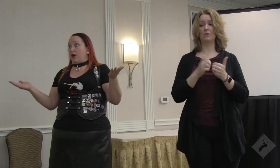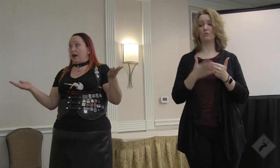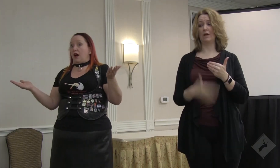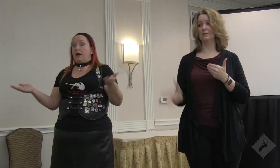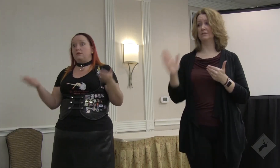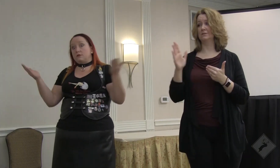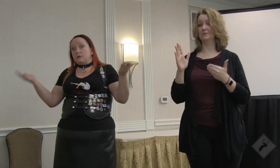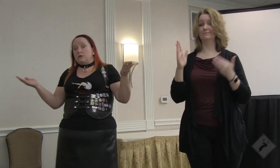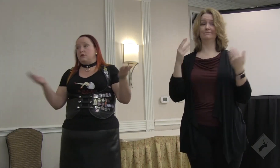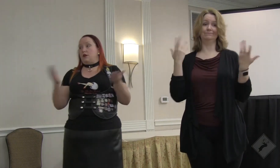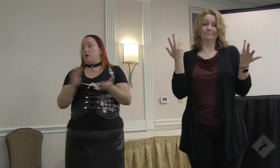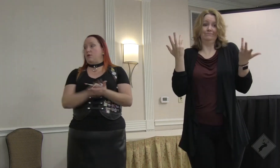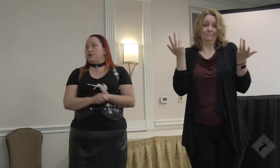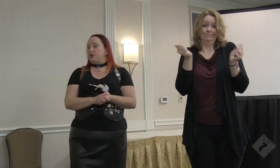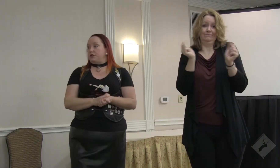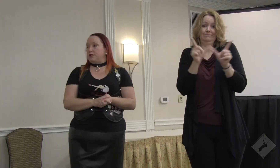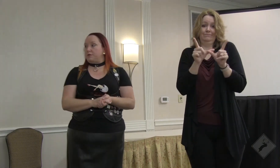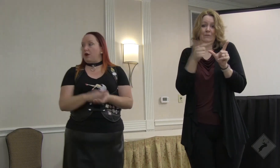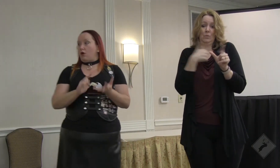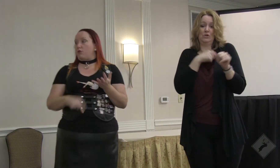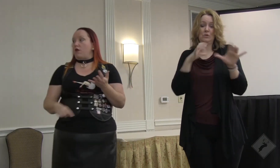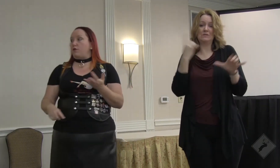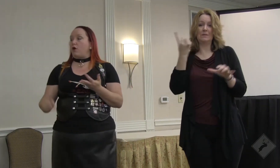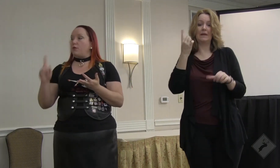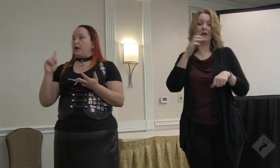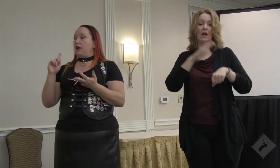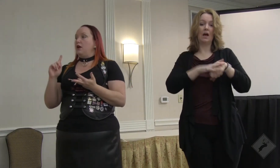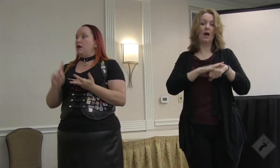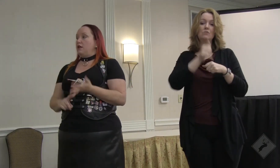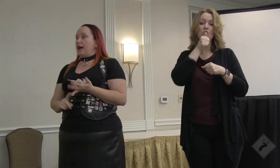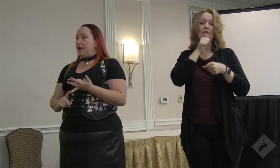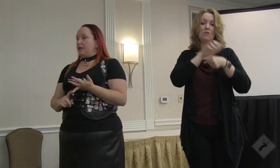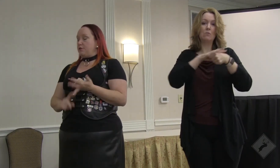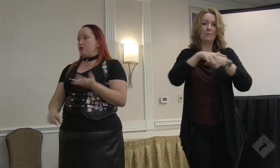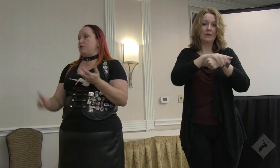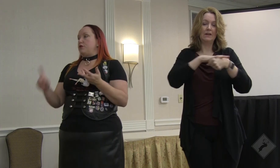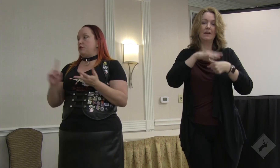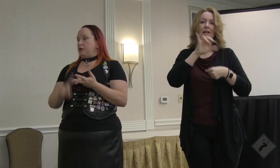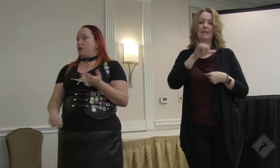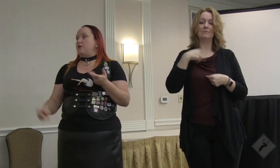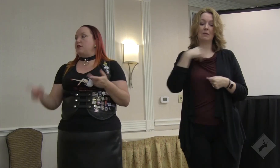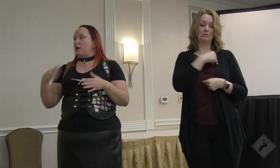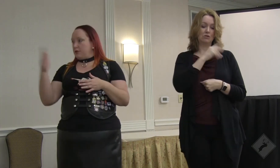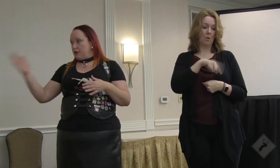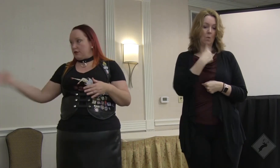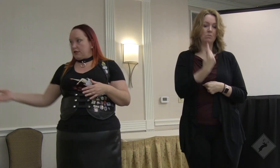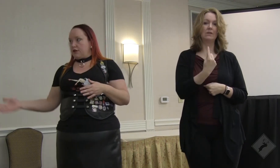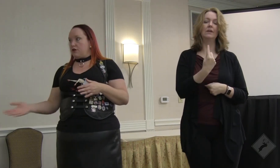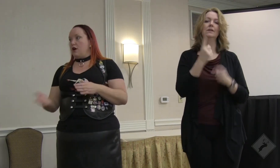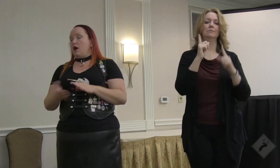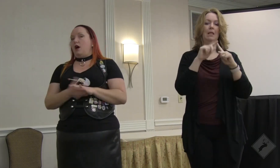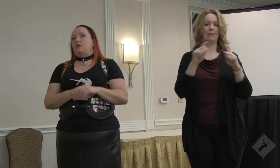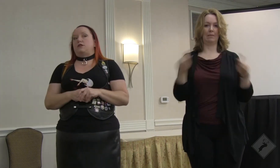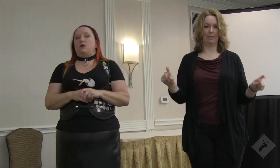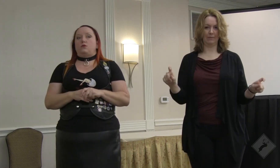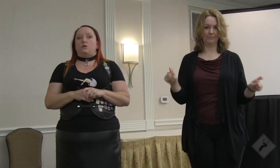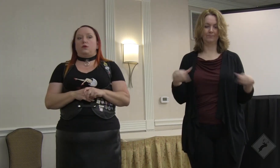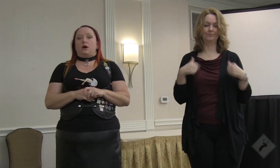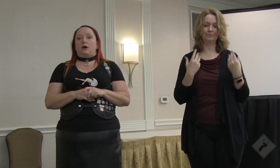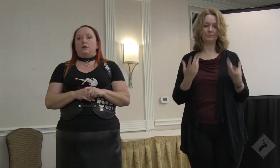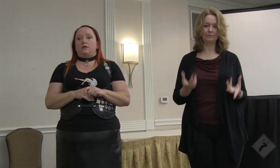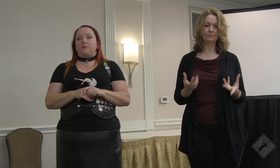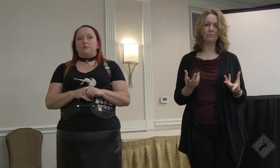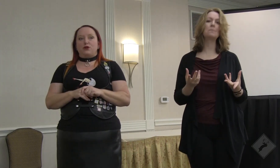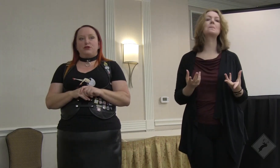you know, go fly a kite, you know, we're just doing something on private property that is membership only in private club, et cetera, et cetera. So